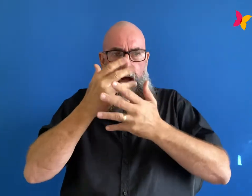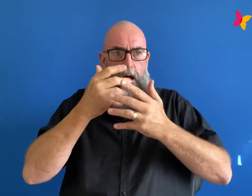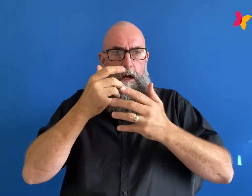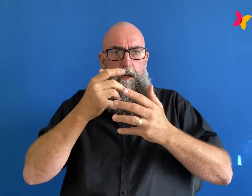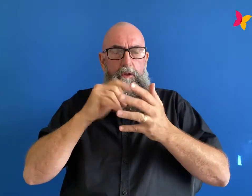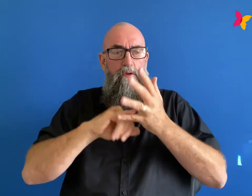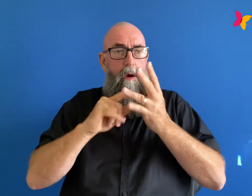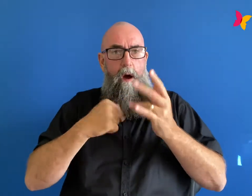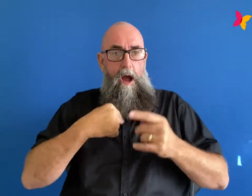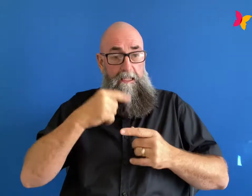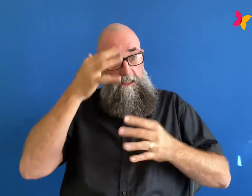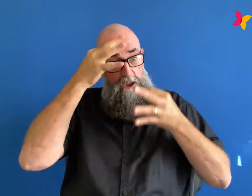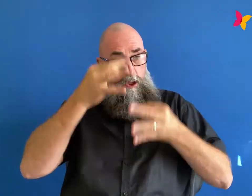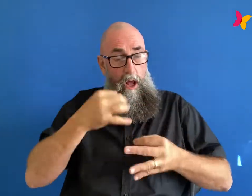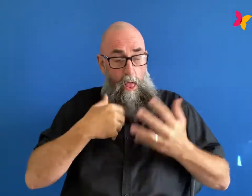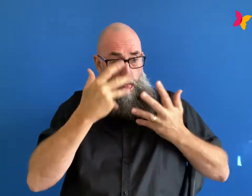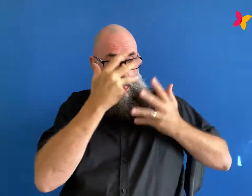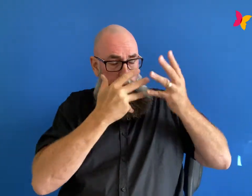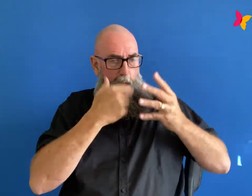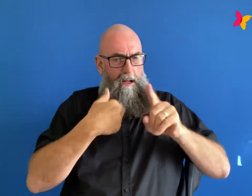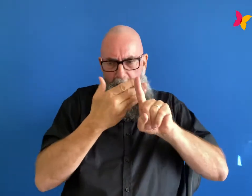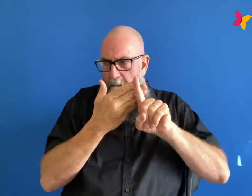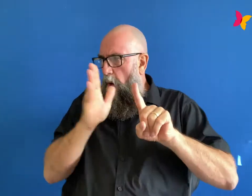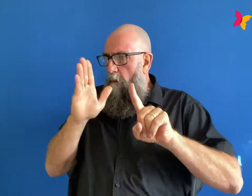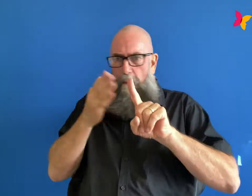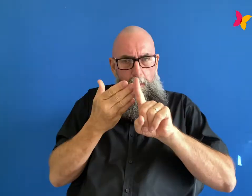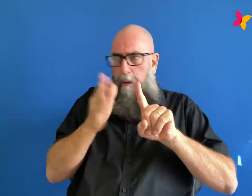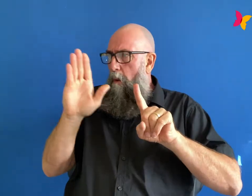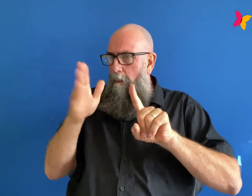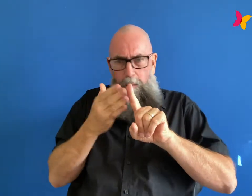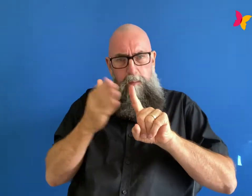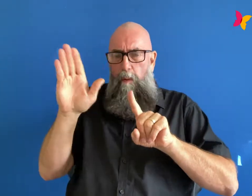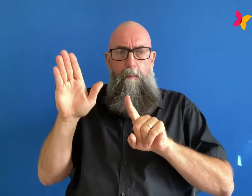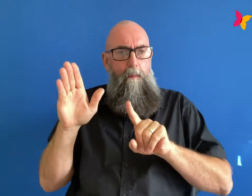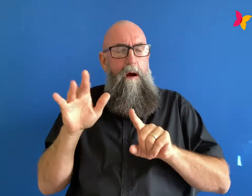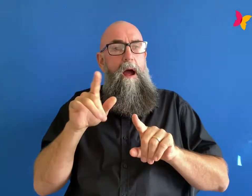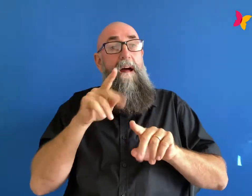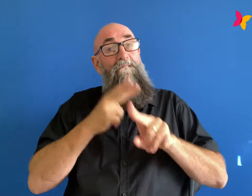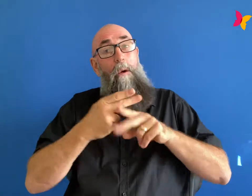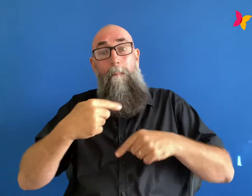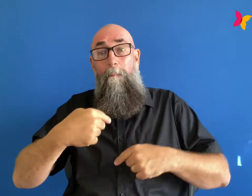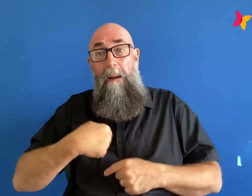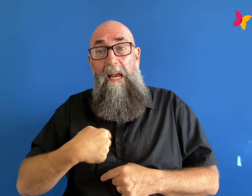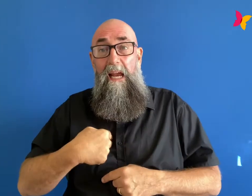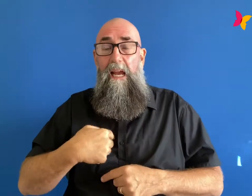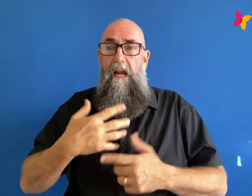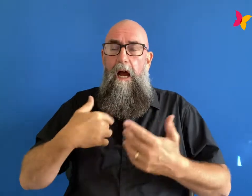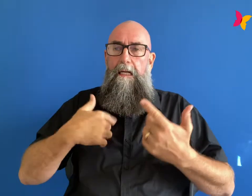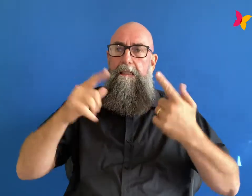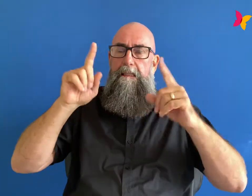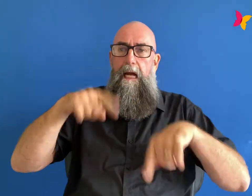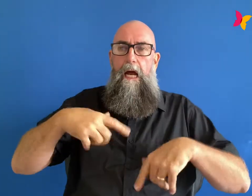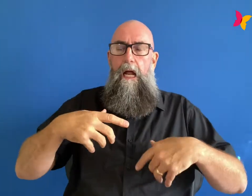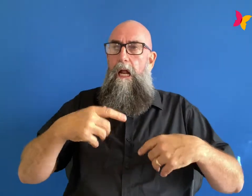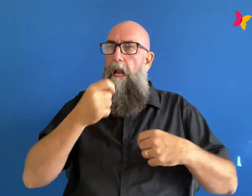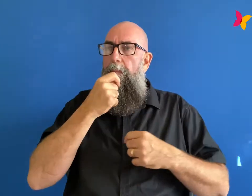anything that you can and for me a big part of that was the excitement of the exploitation of